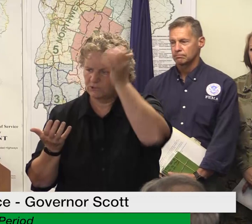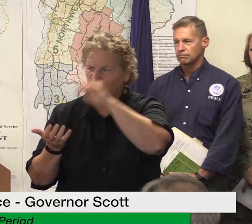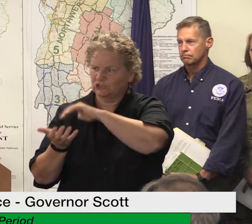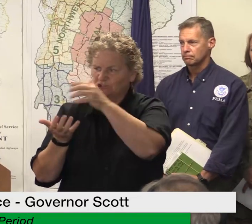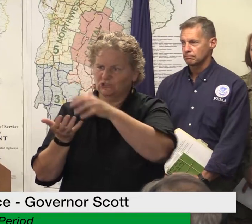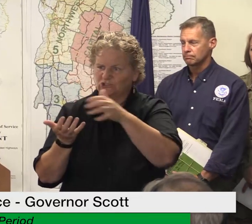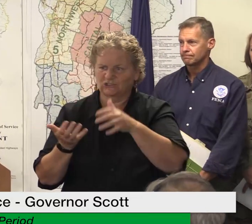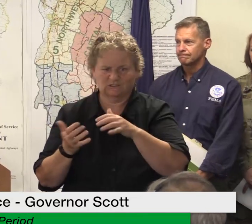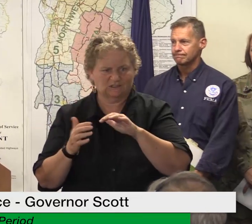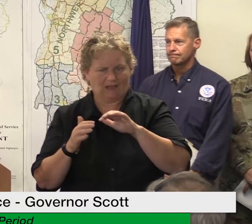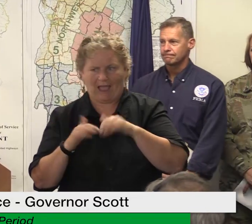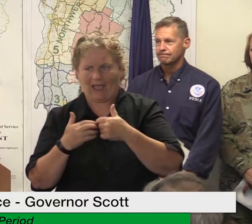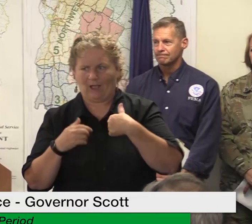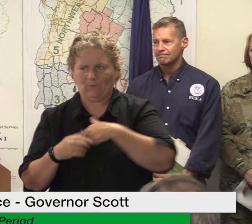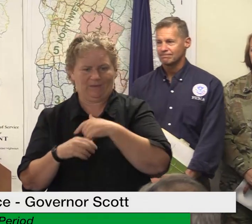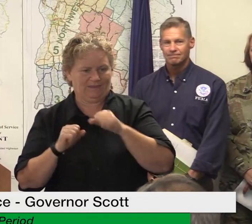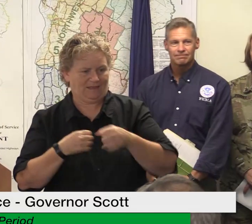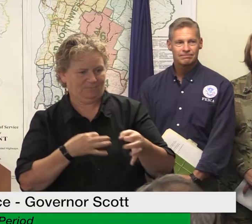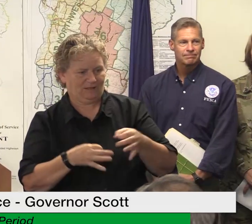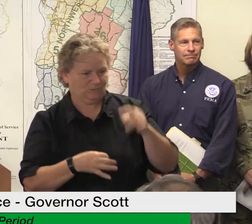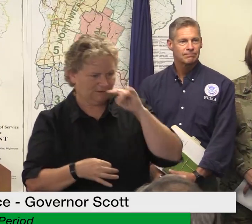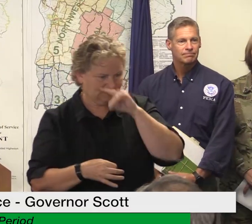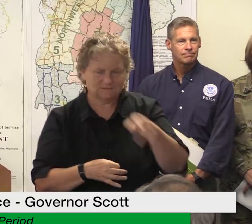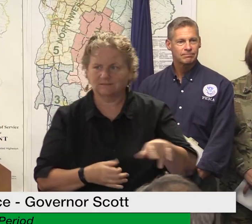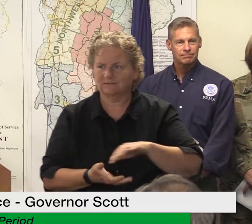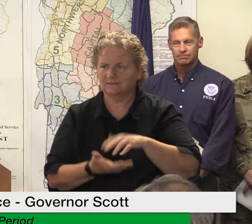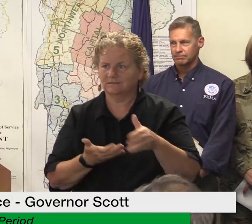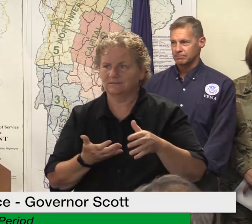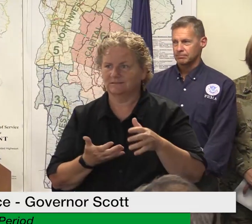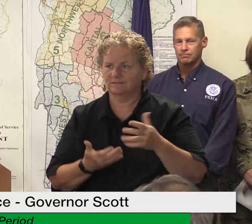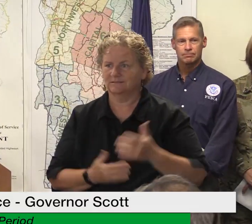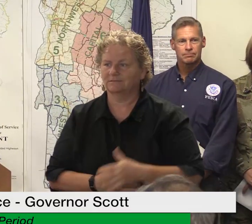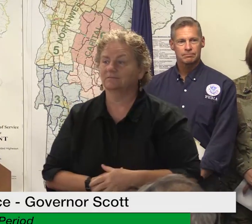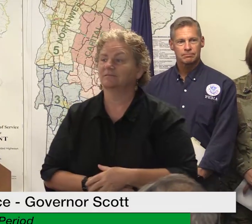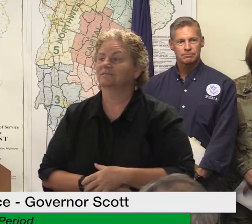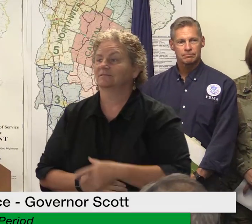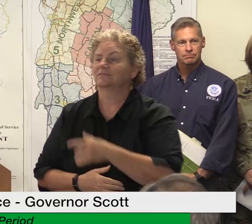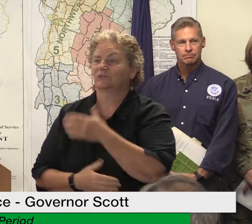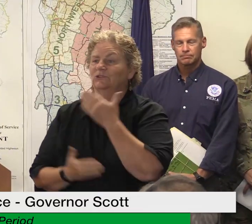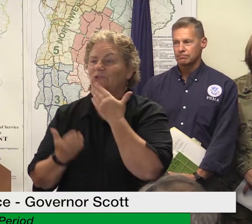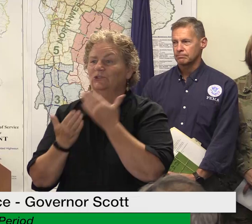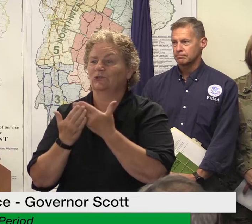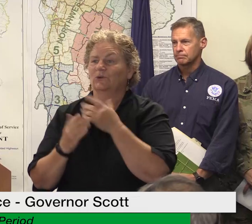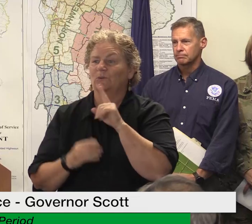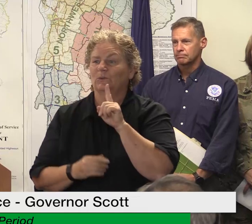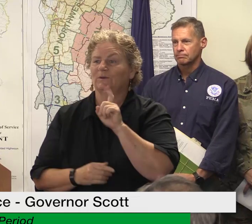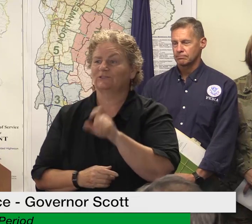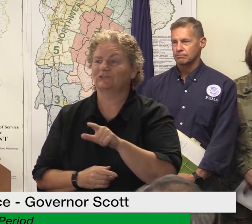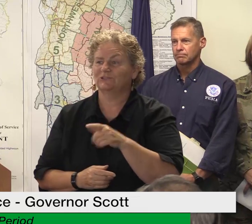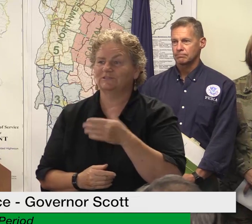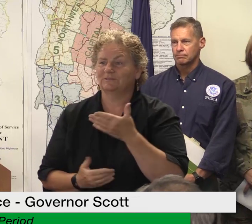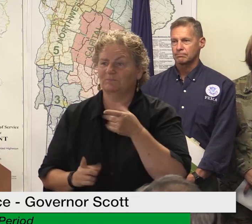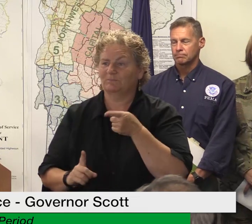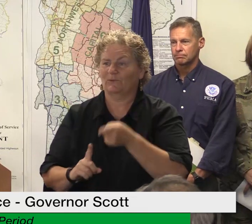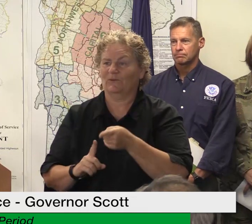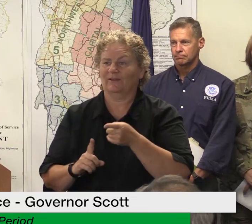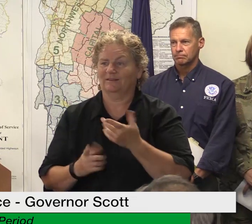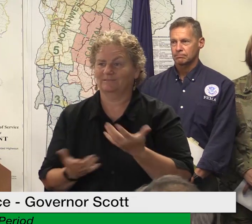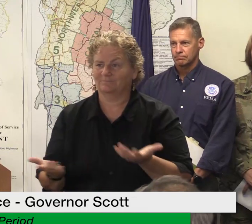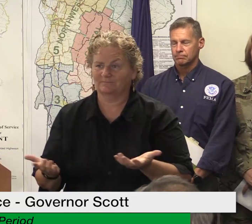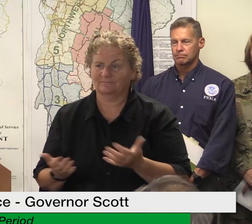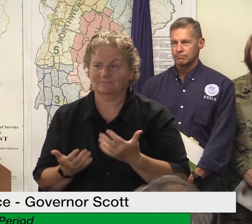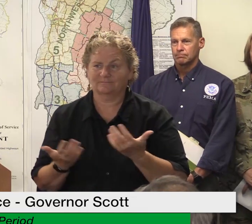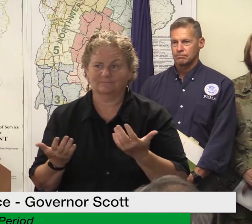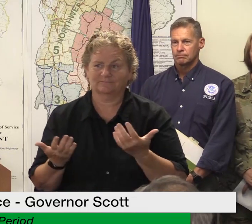point and uh we had commissioner hauss on the other day i don't know if she's on now but we can set you up for the interview with